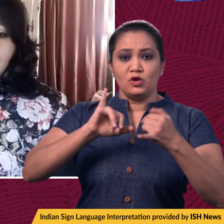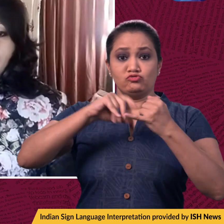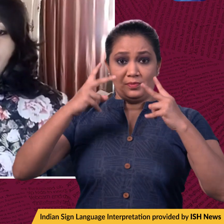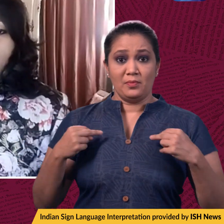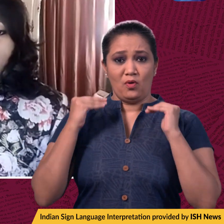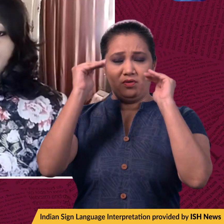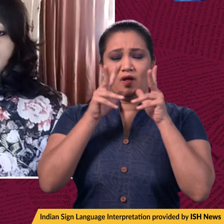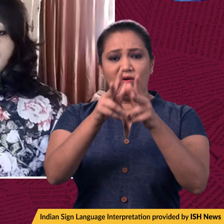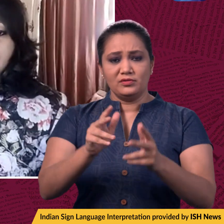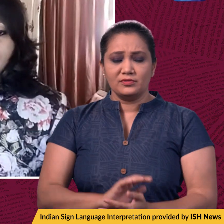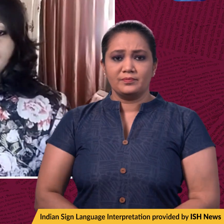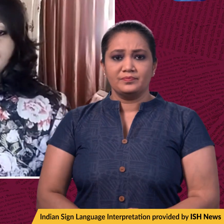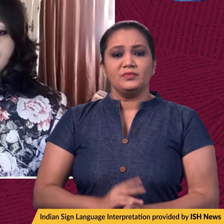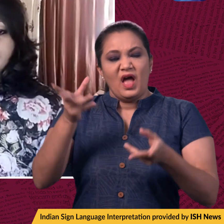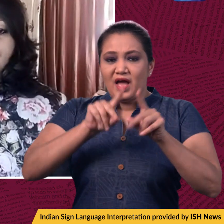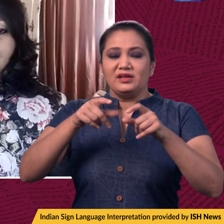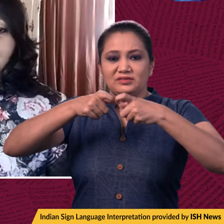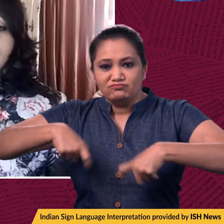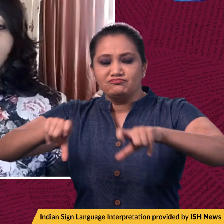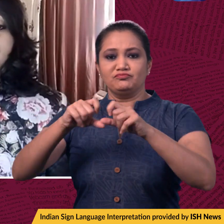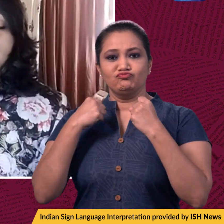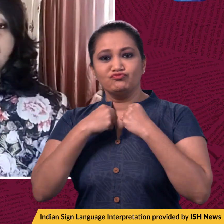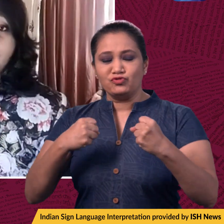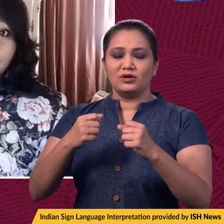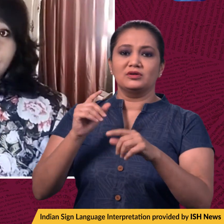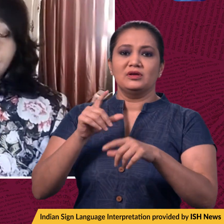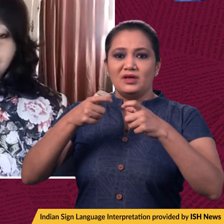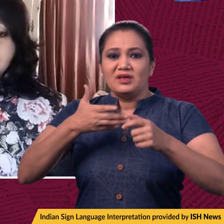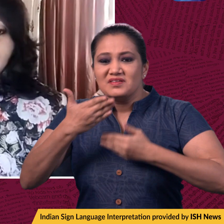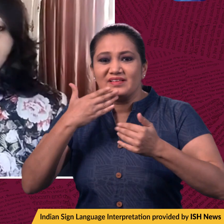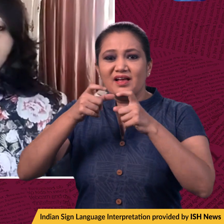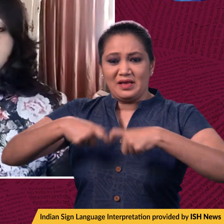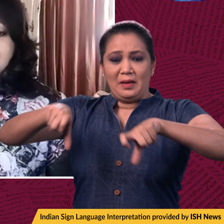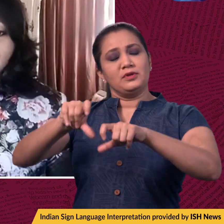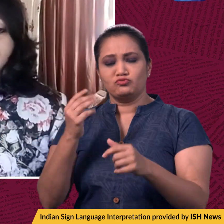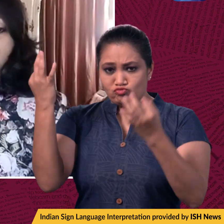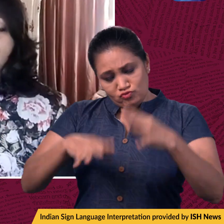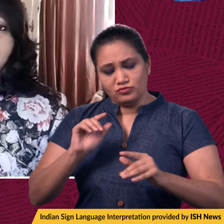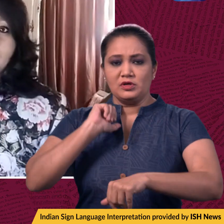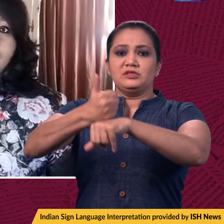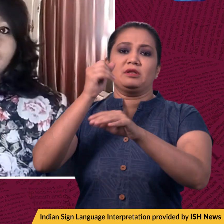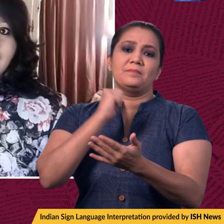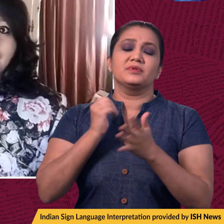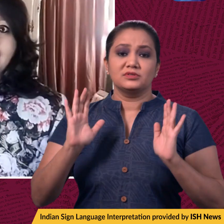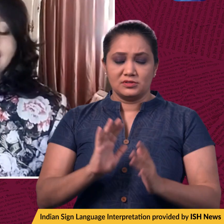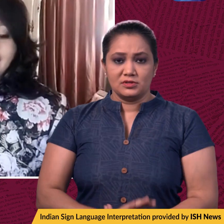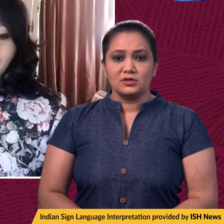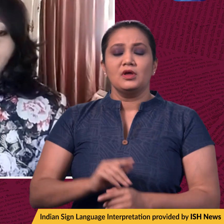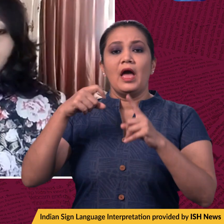ordered the reconstitution and strengthening of the supervisory committee, which manages the Mulla Perrier Dam in Kerala.